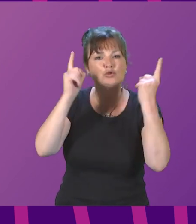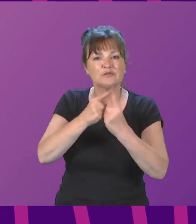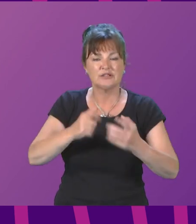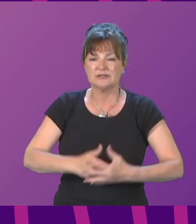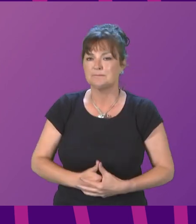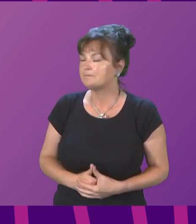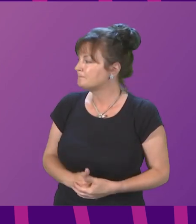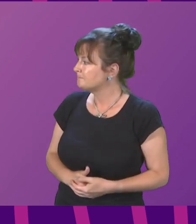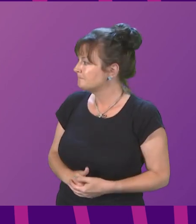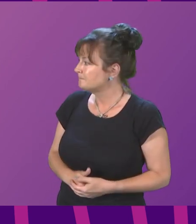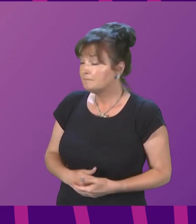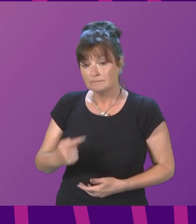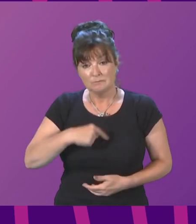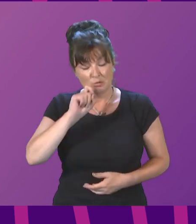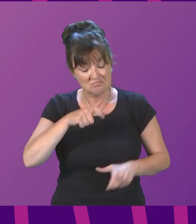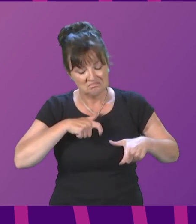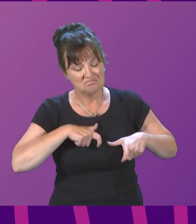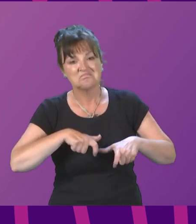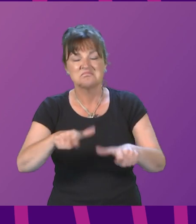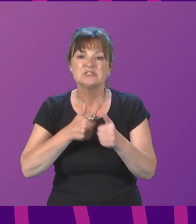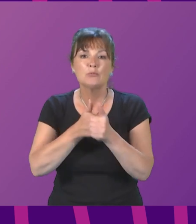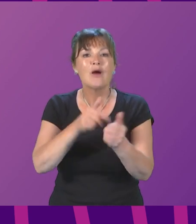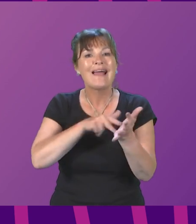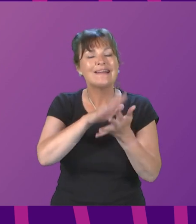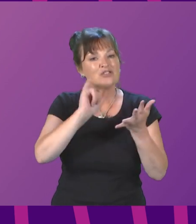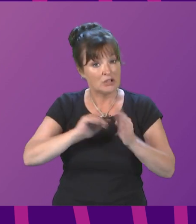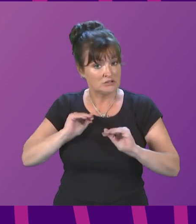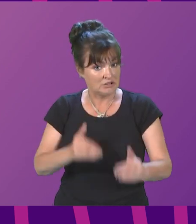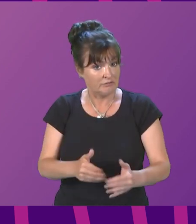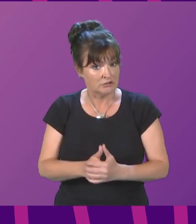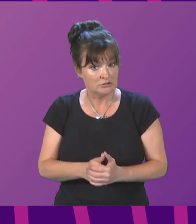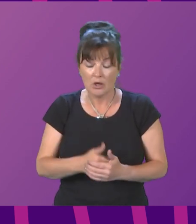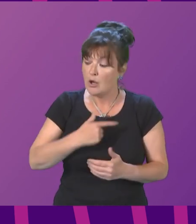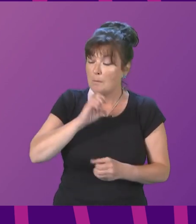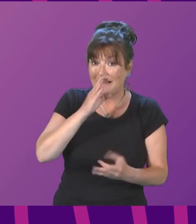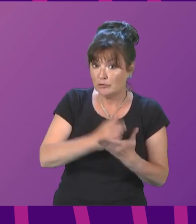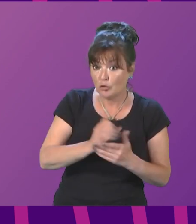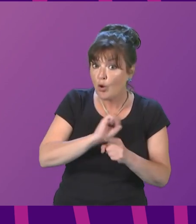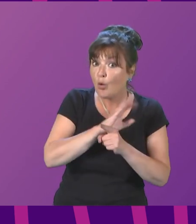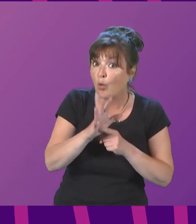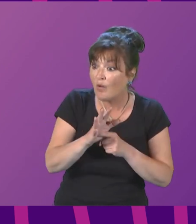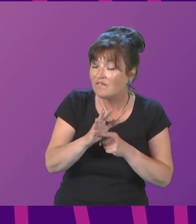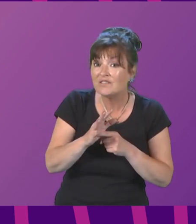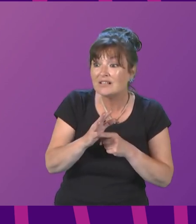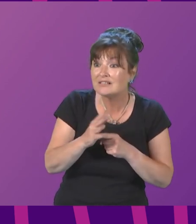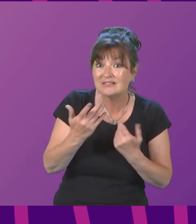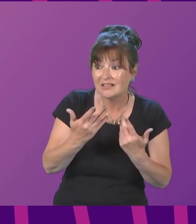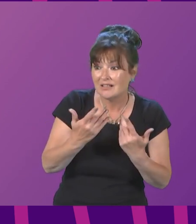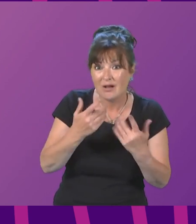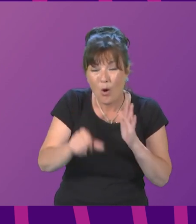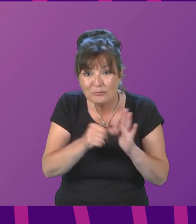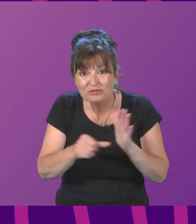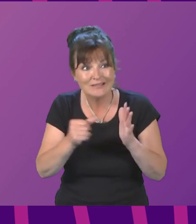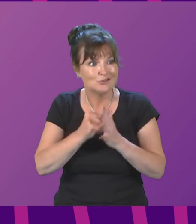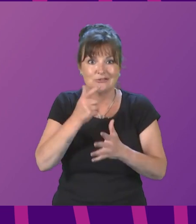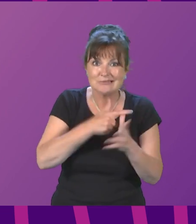The NHS recovery plan to tackle the COVID backlog and build sustainability will be supported by more than £1 billion